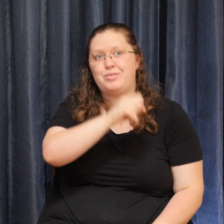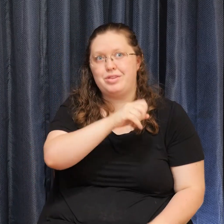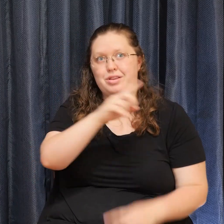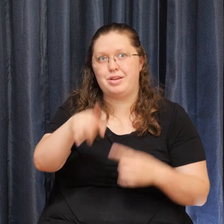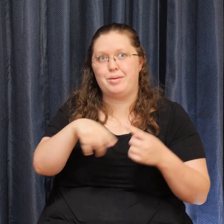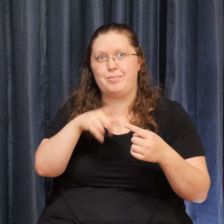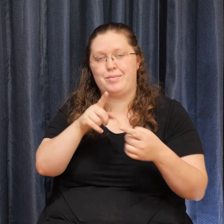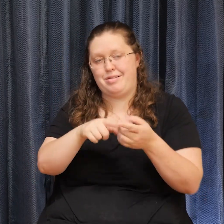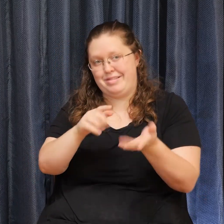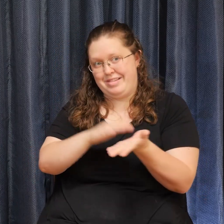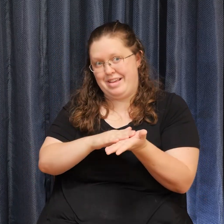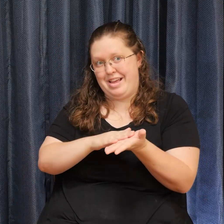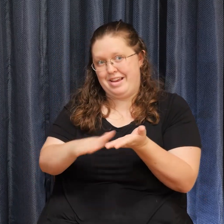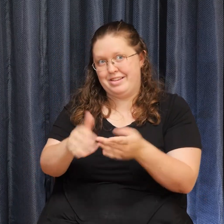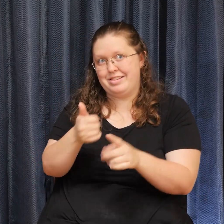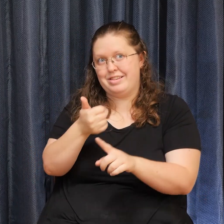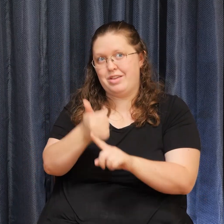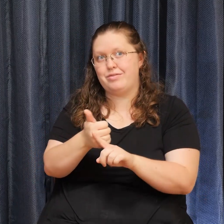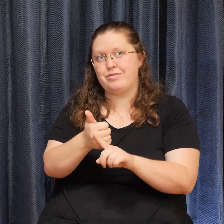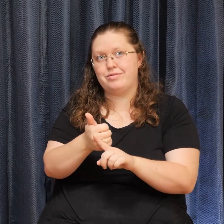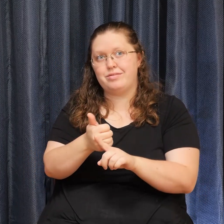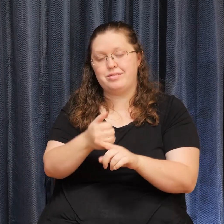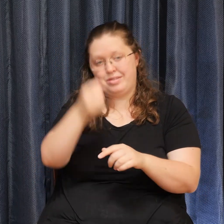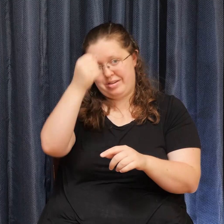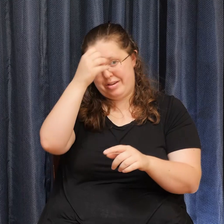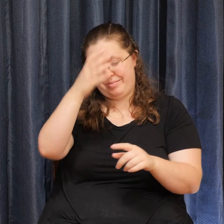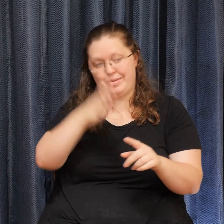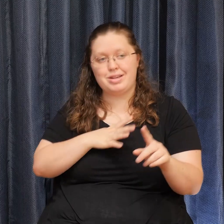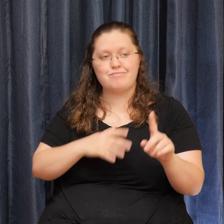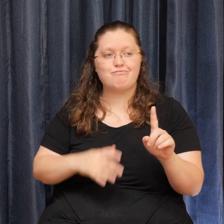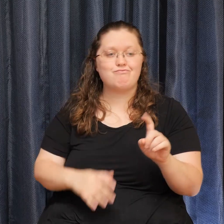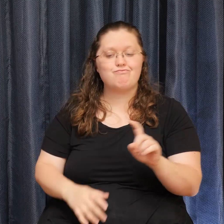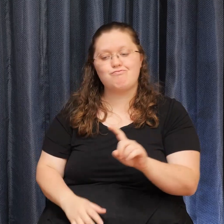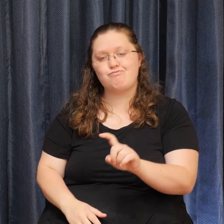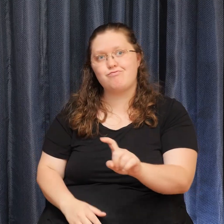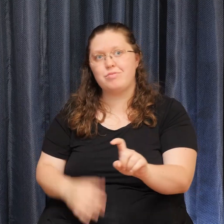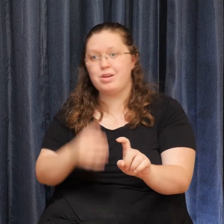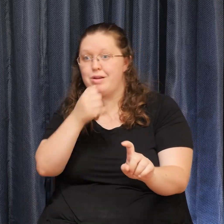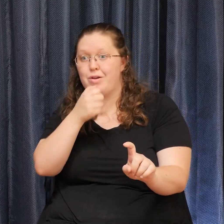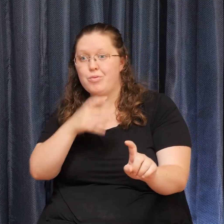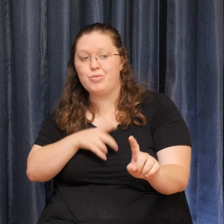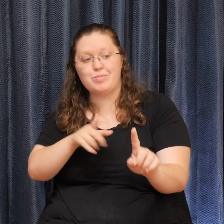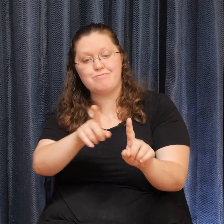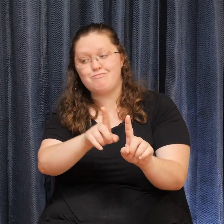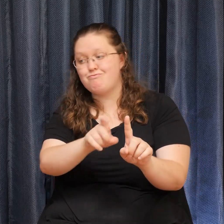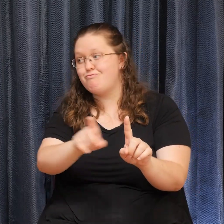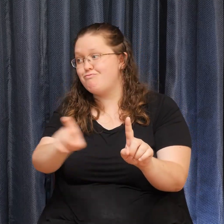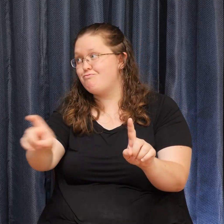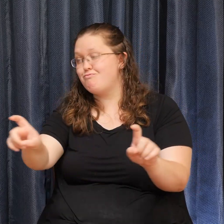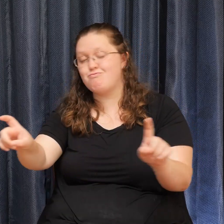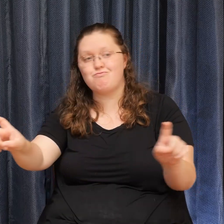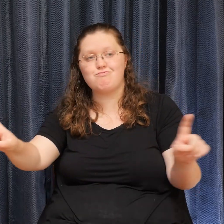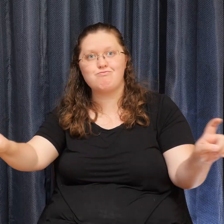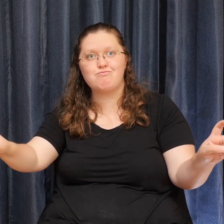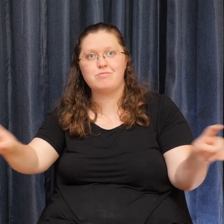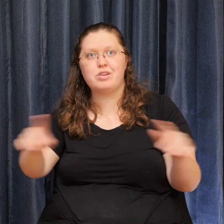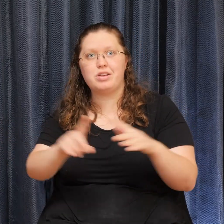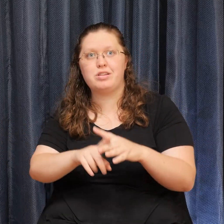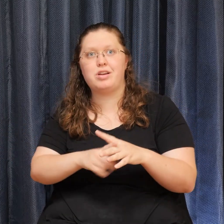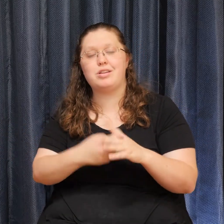And as he Walked his way And the lady Walked her way He began to Fantasize About what she was Thinking